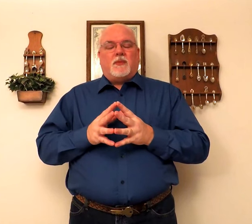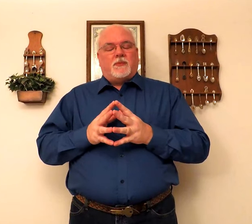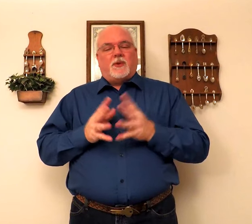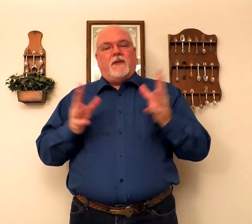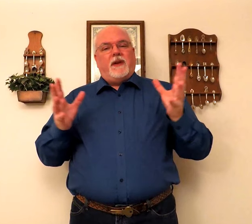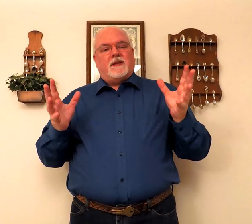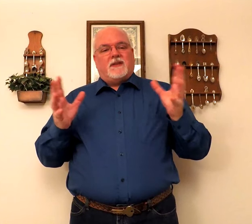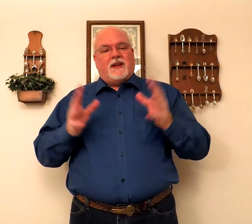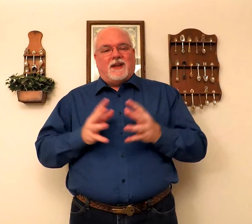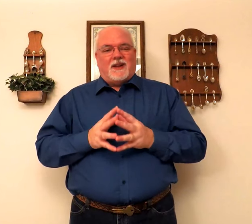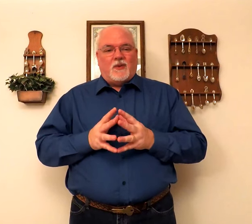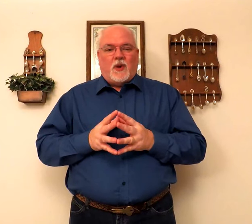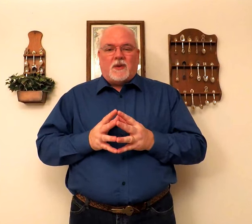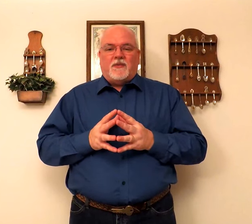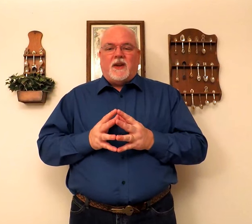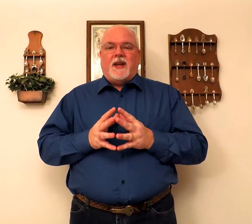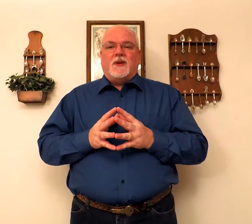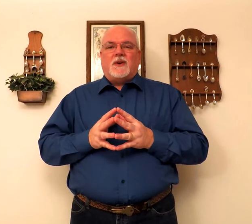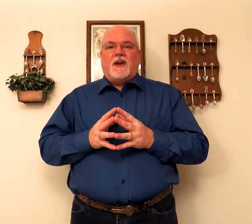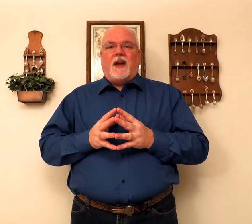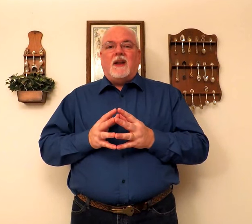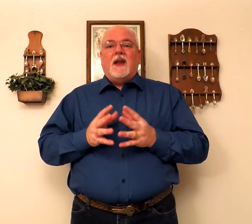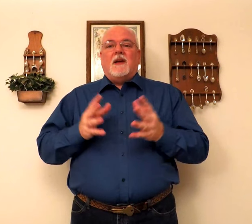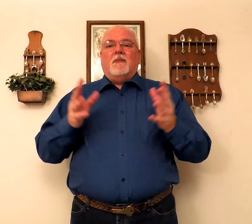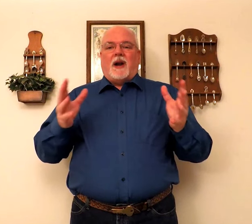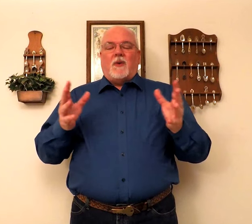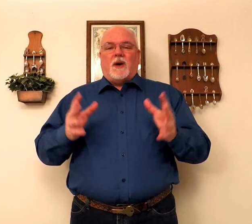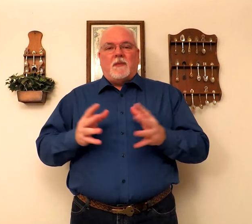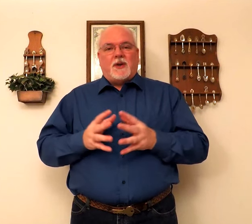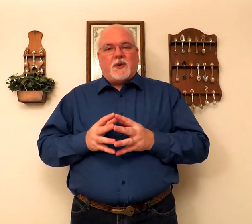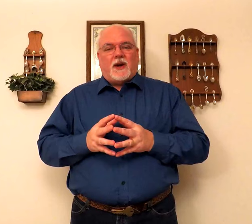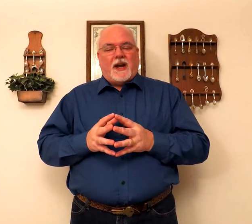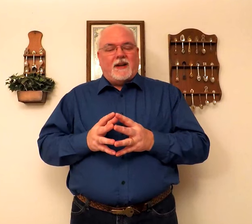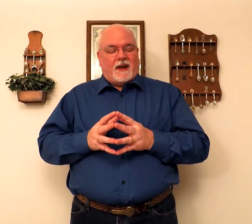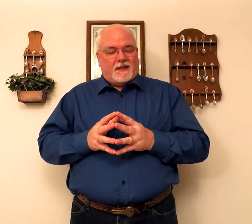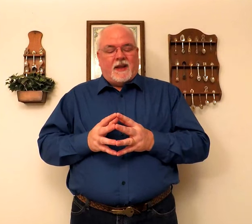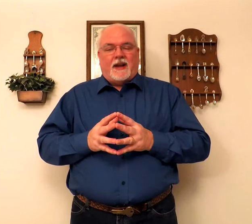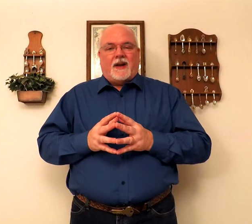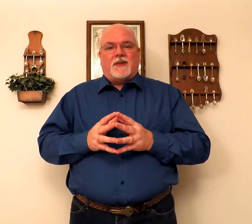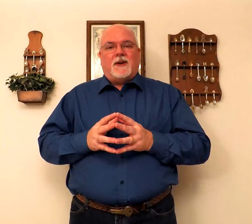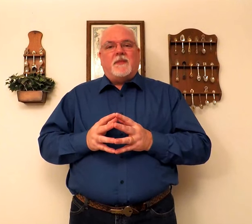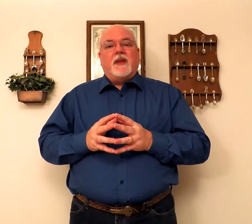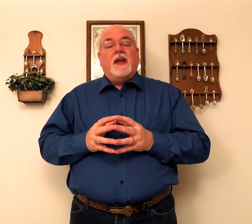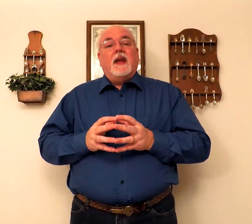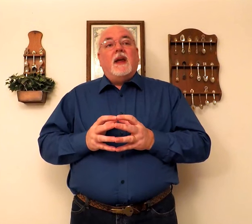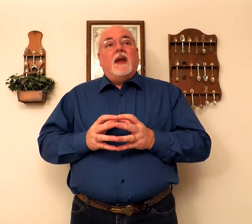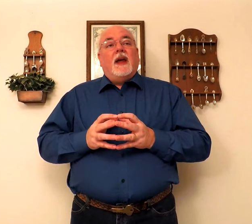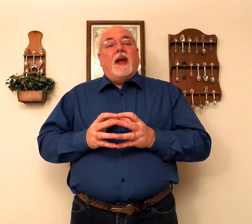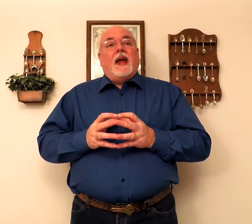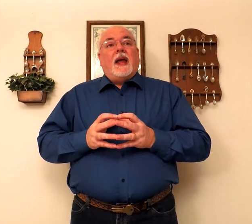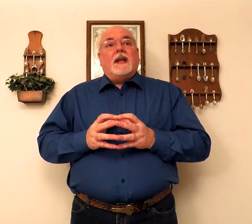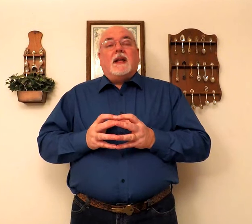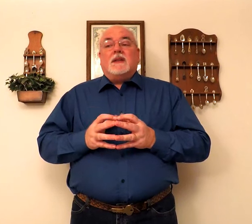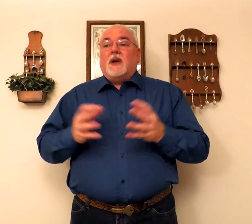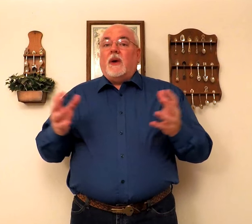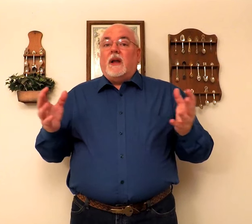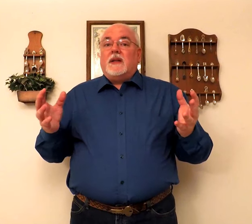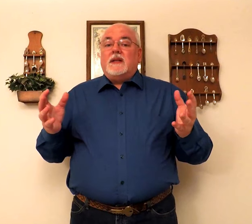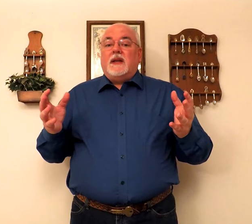in previous Wokum videos or not, but I wanted to make sure I had got that out there. So, LTC,